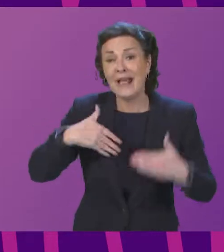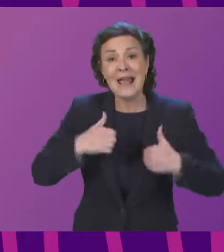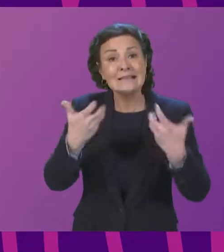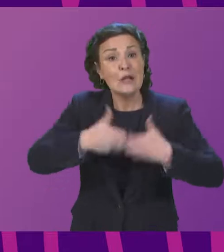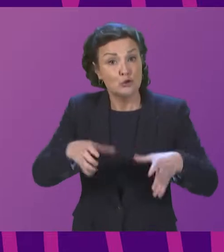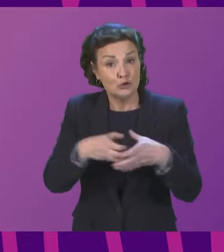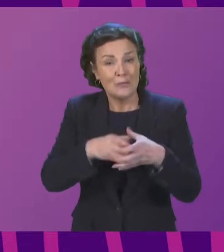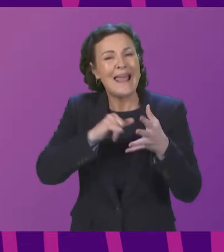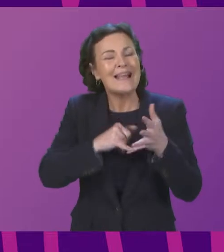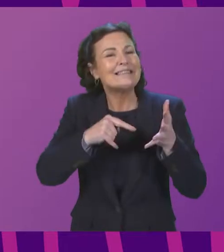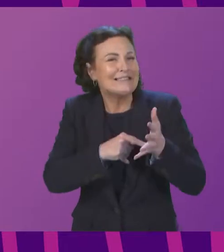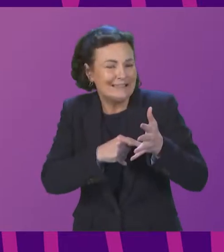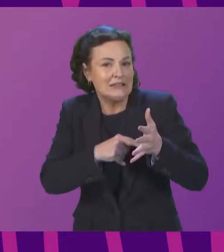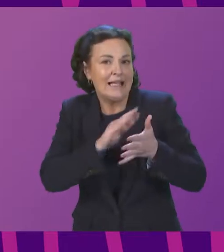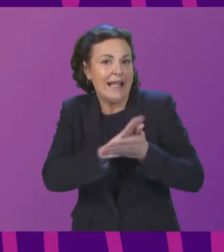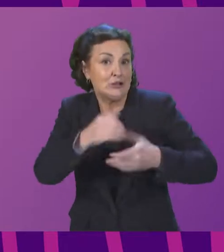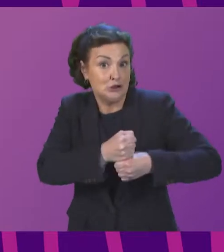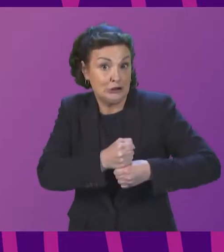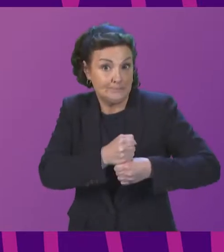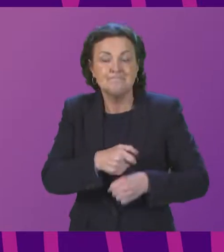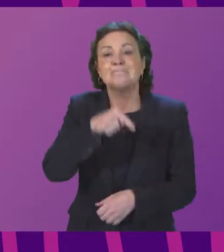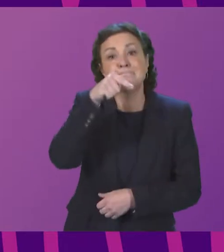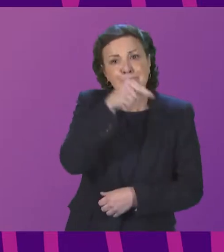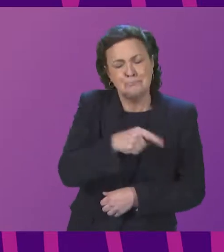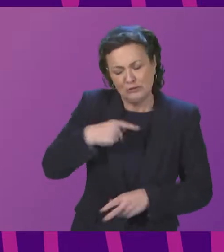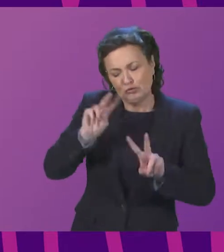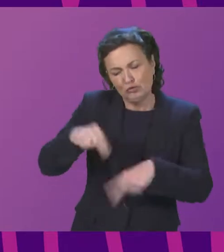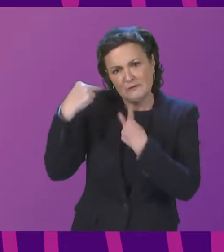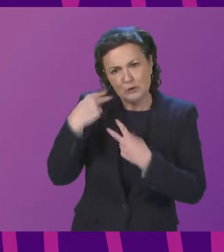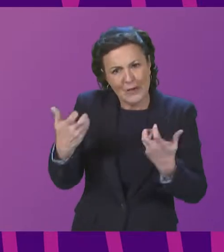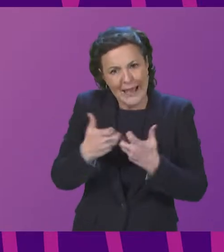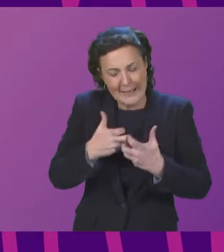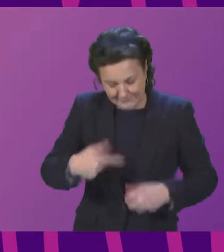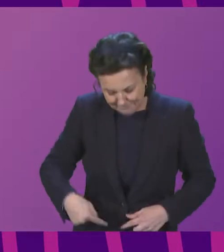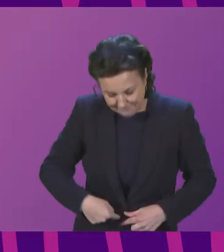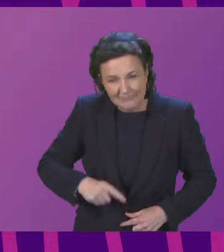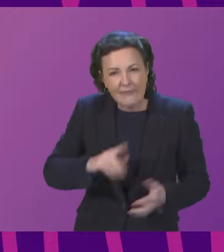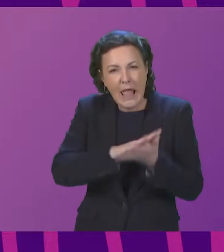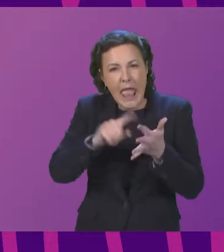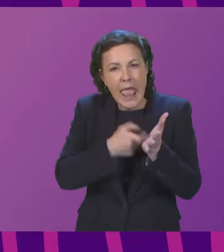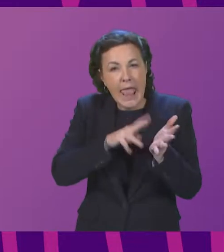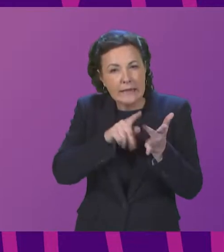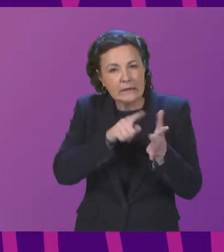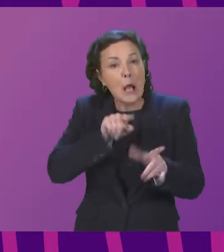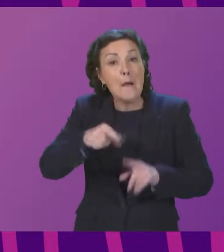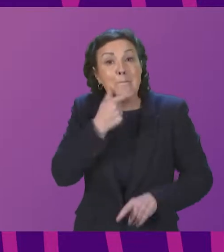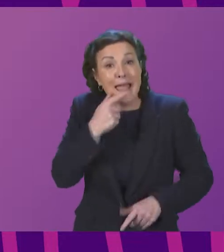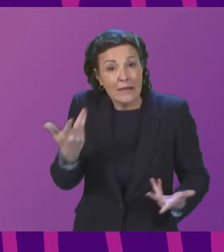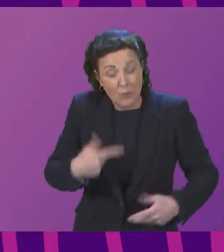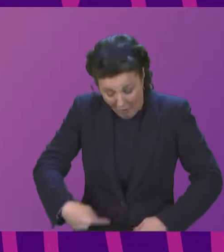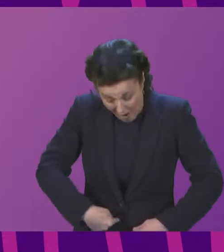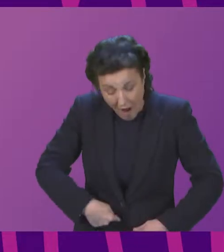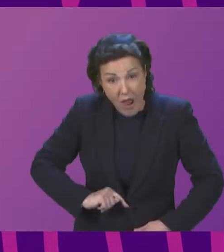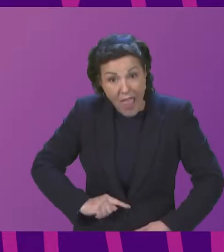SHTG, carried out a review into the use of mesh in primary inguinal hernia repair in men. This concluded that